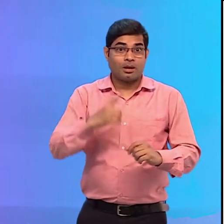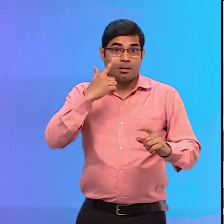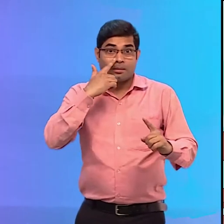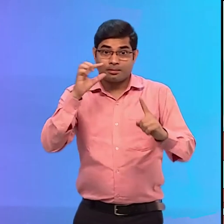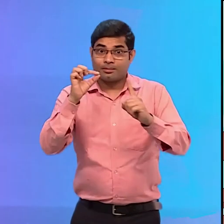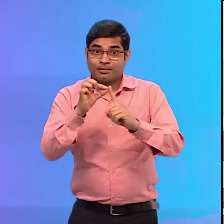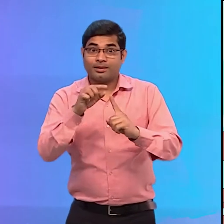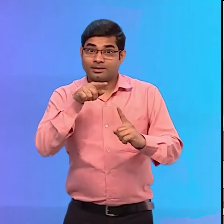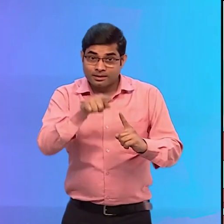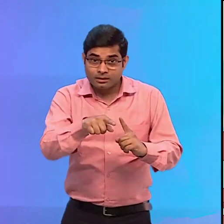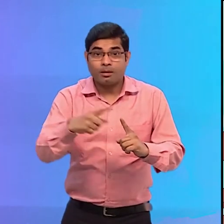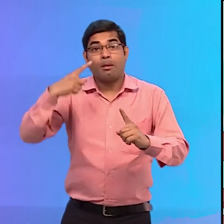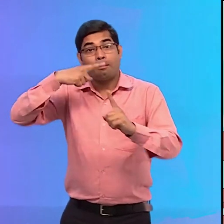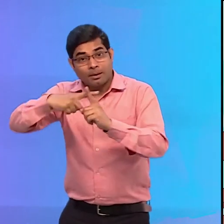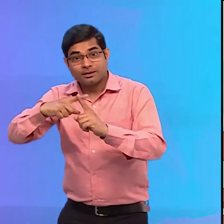Priya and Jyoti ma'am